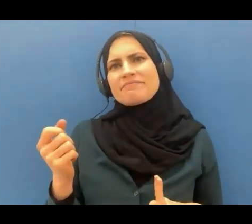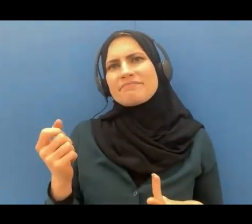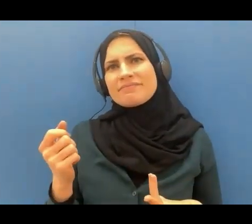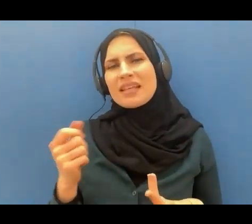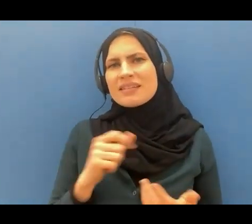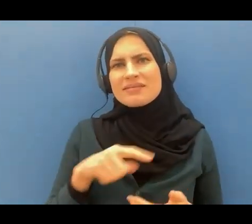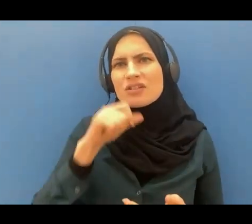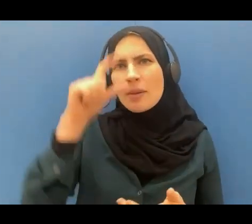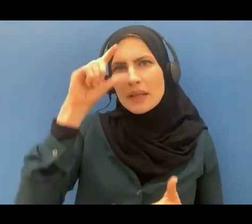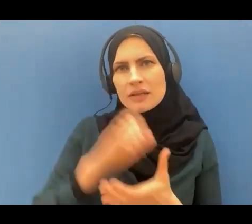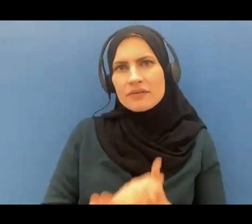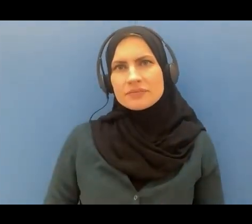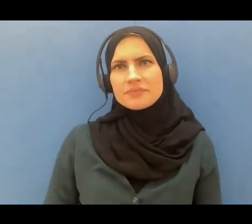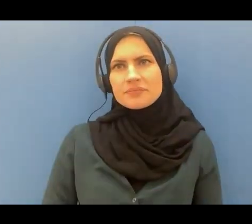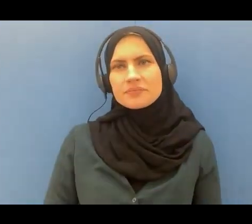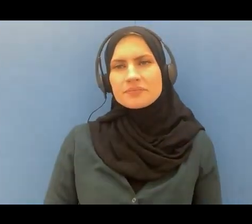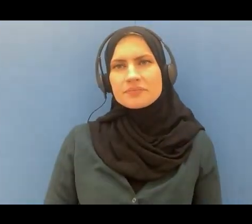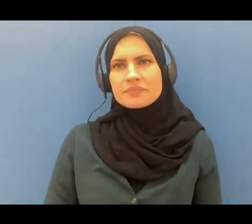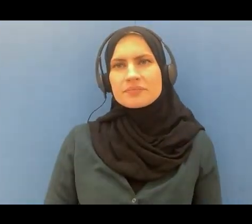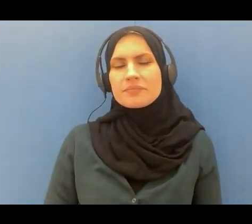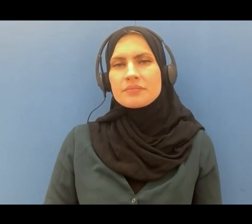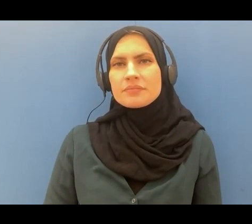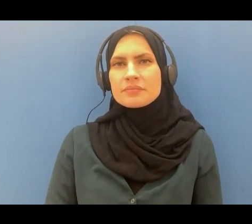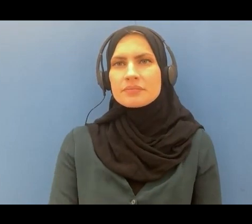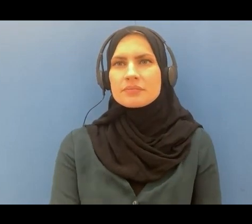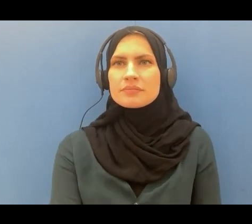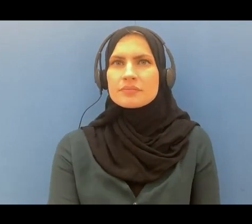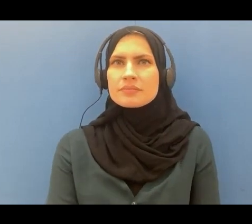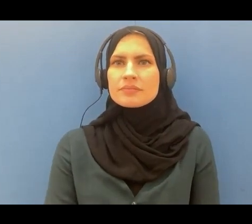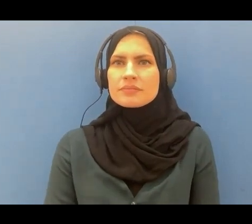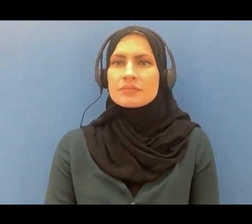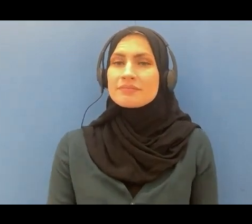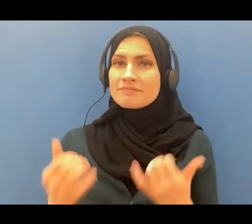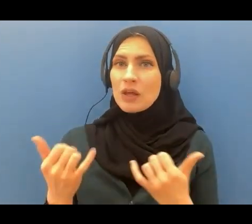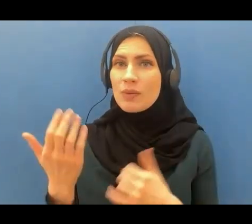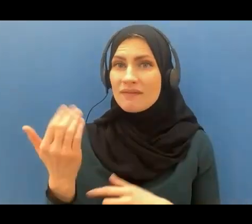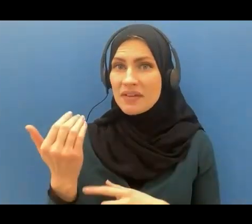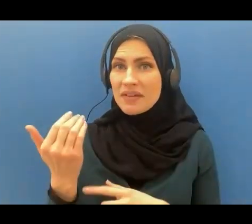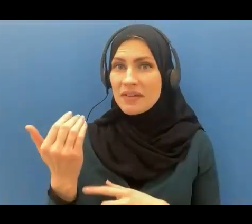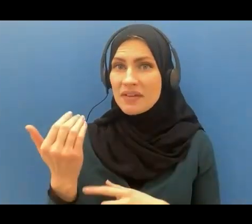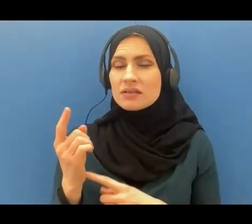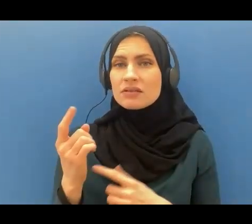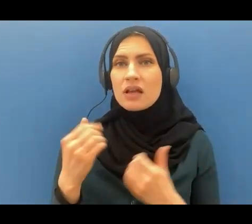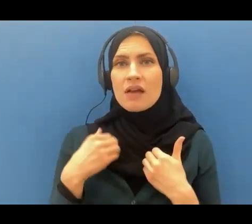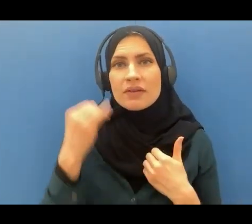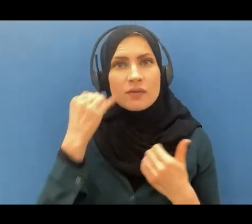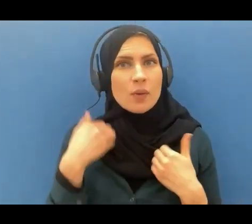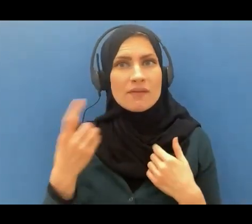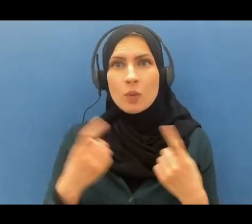I would love to give you the next 15 minutes to ask any question if you have any